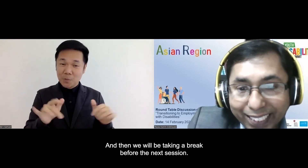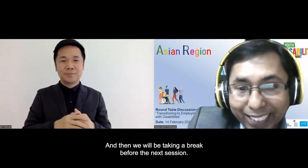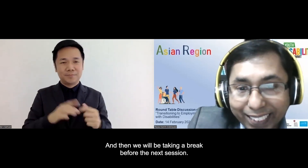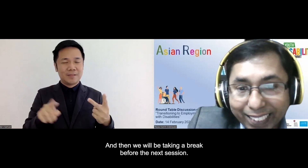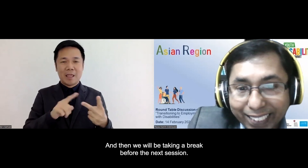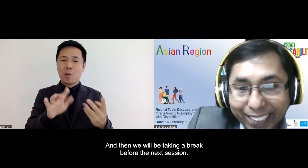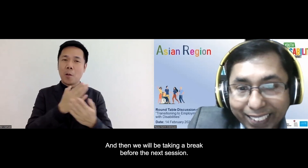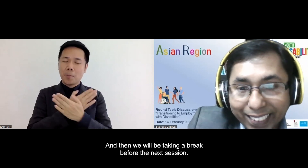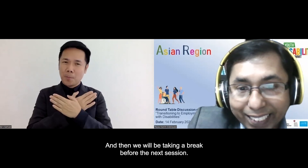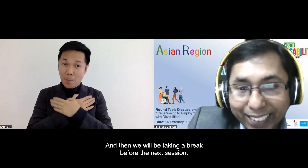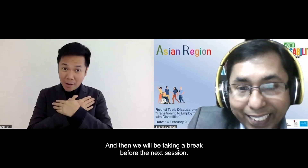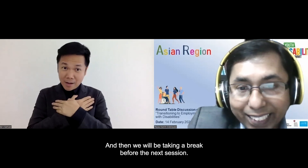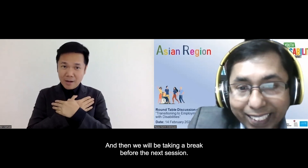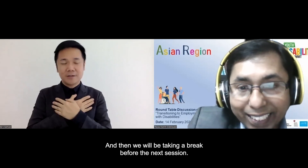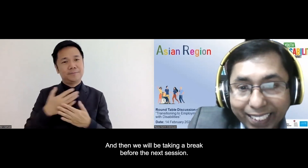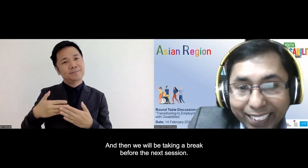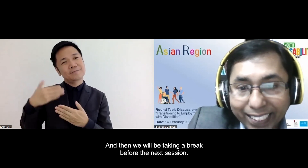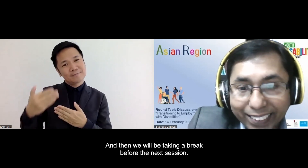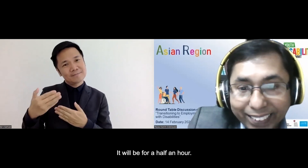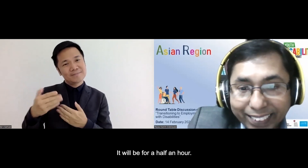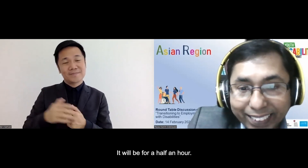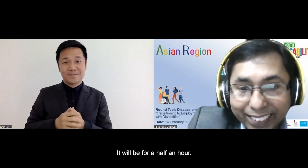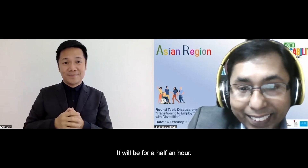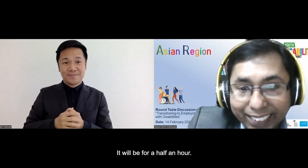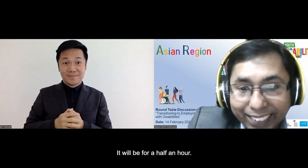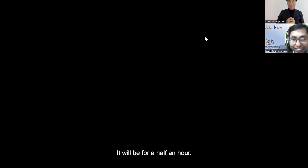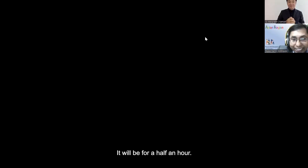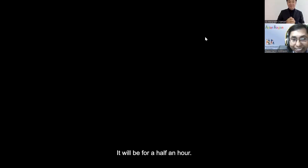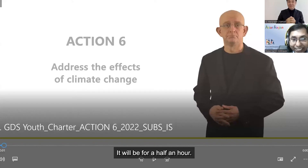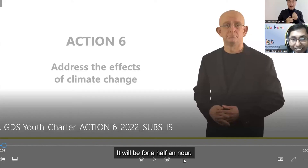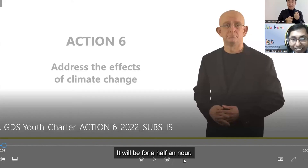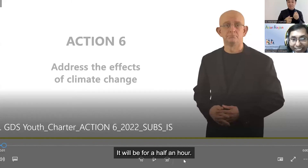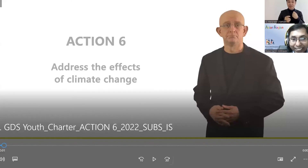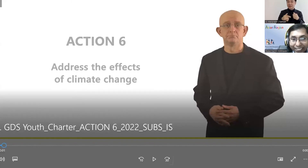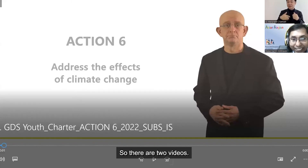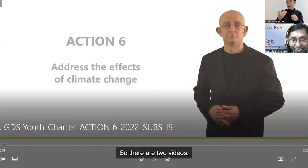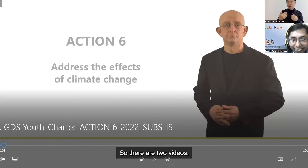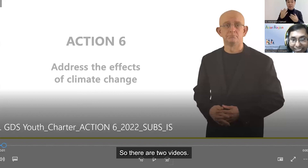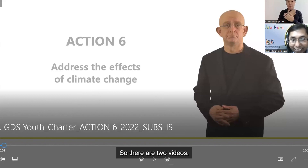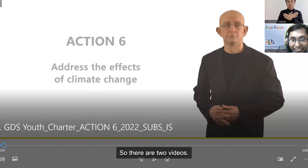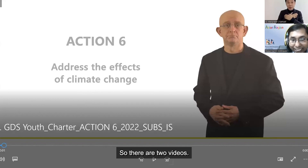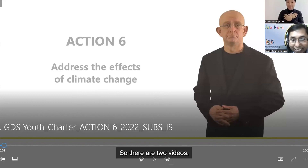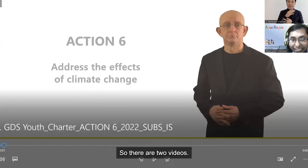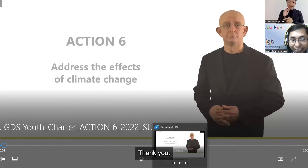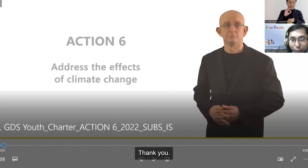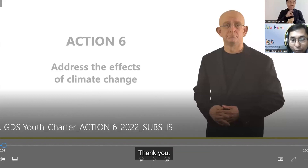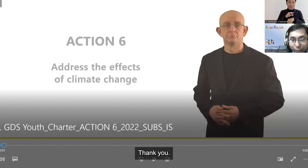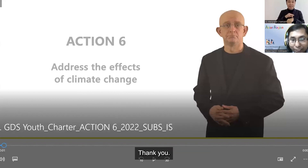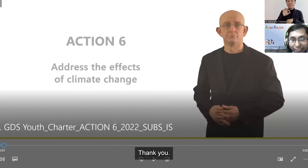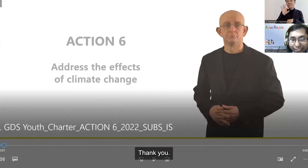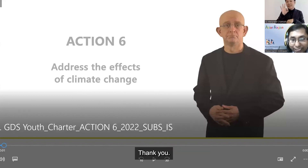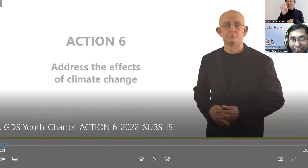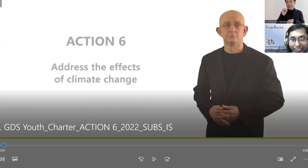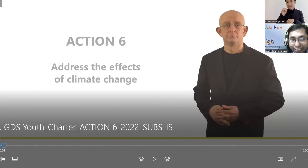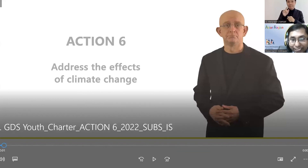break before uh the next session it'll be for half an hour so there are two videos thank you